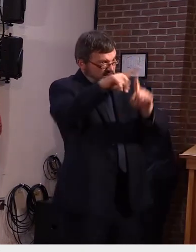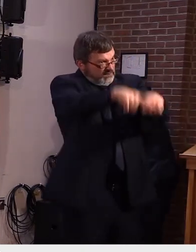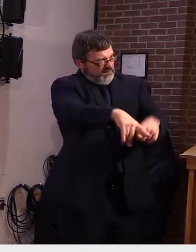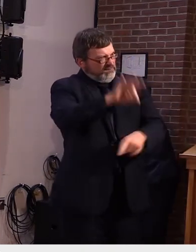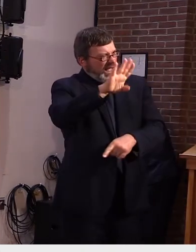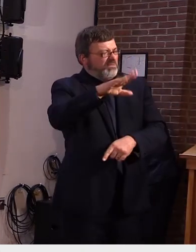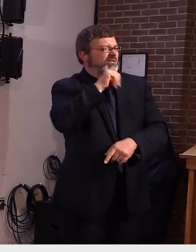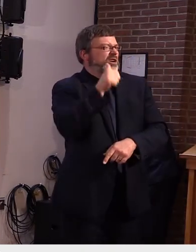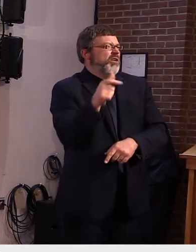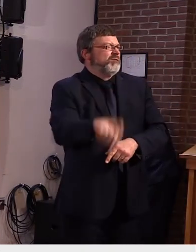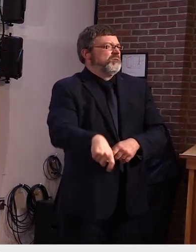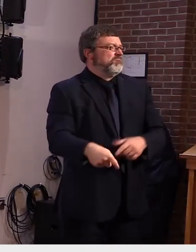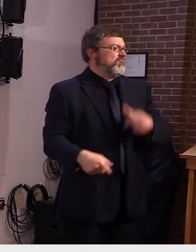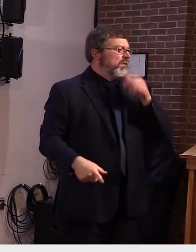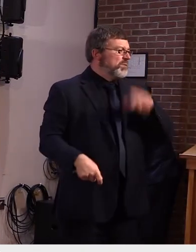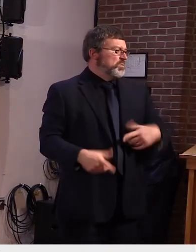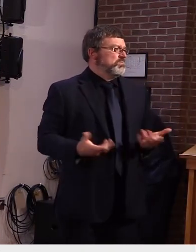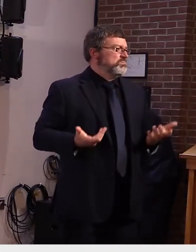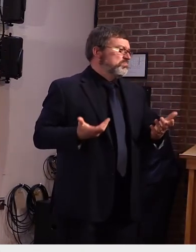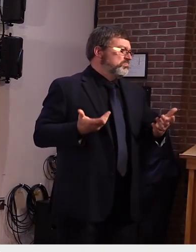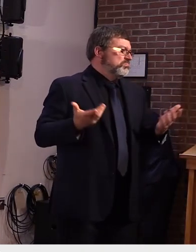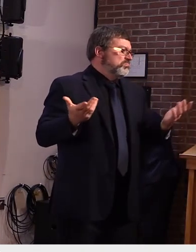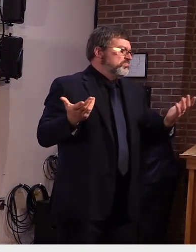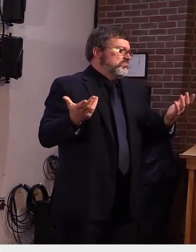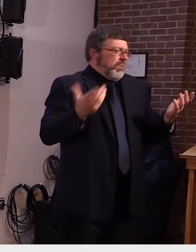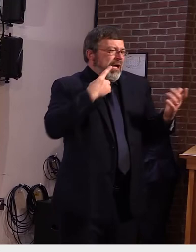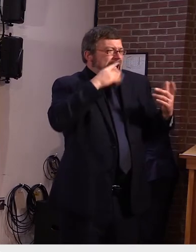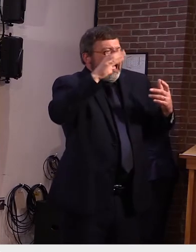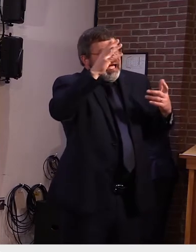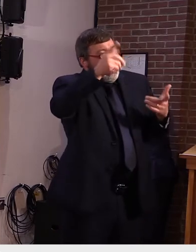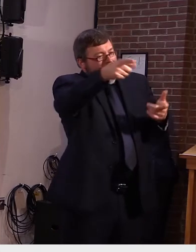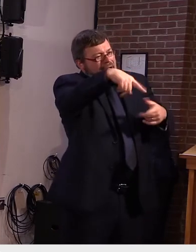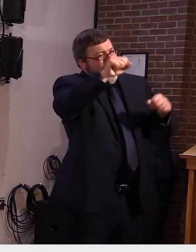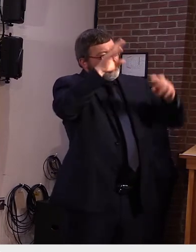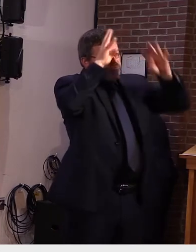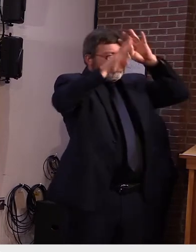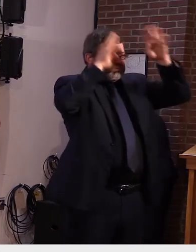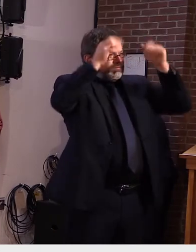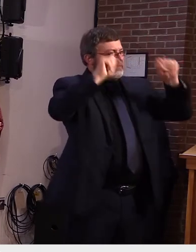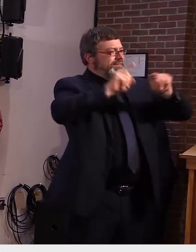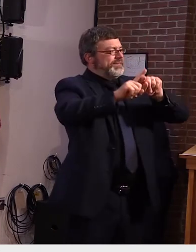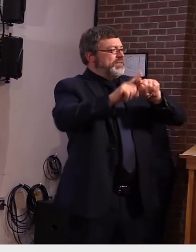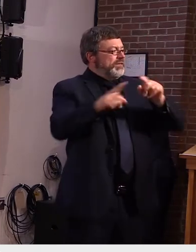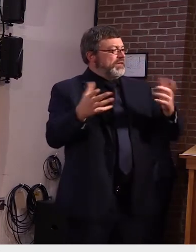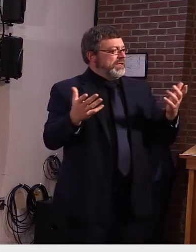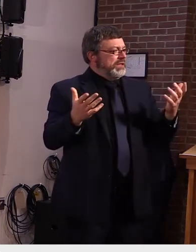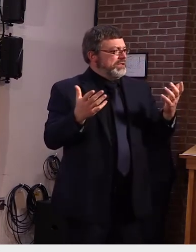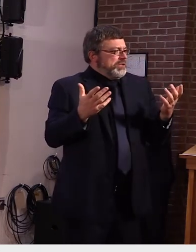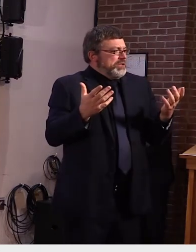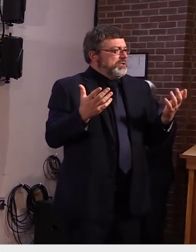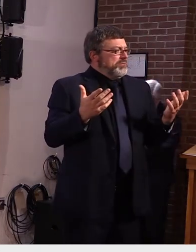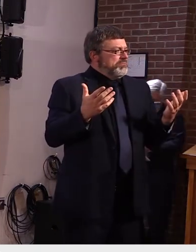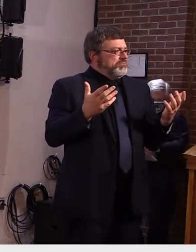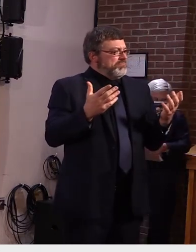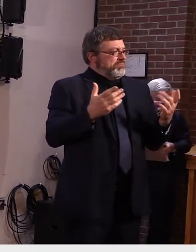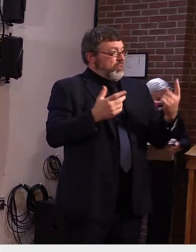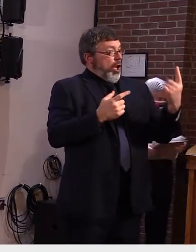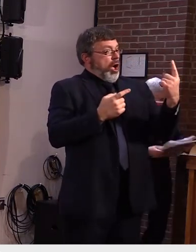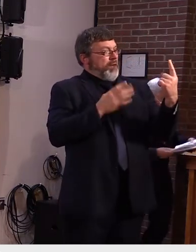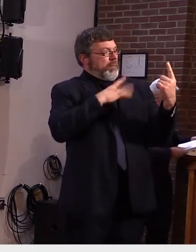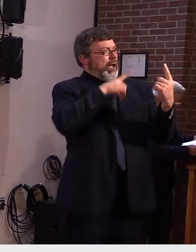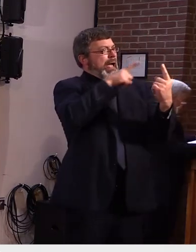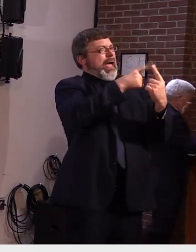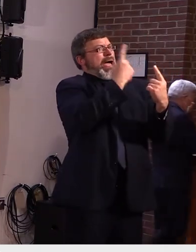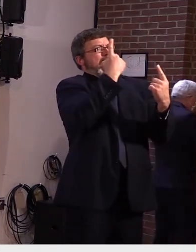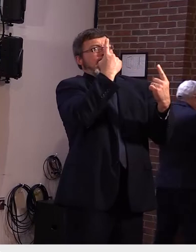they've uh uh been unable to use uh facebook for um advertising or not but